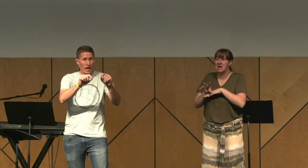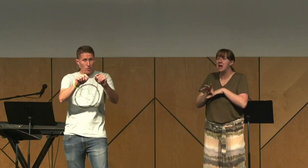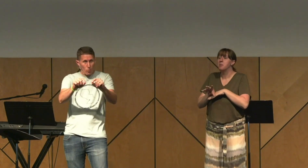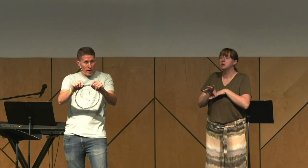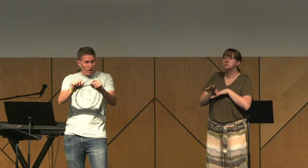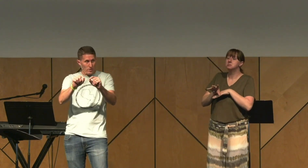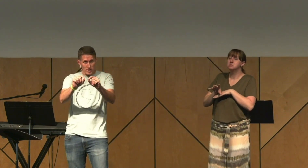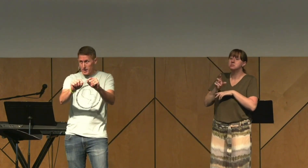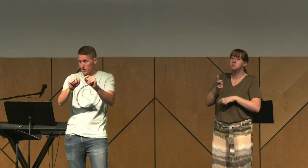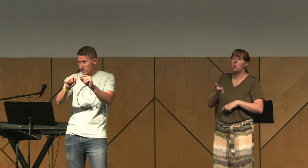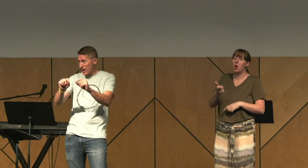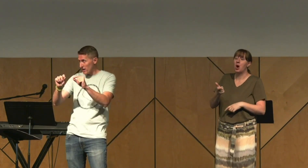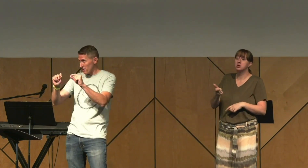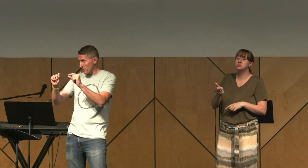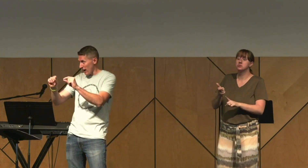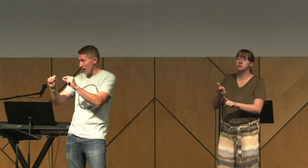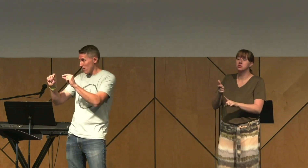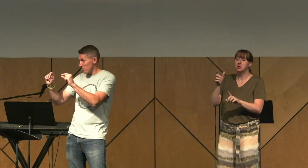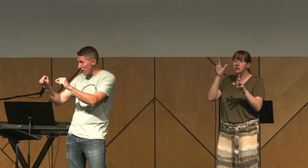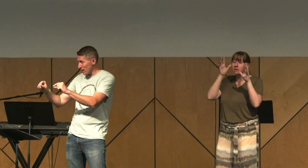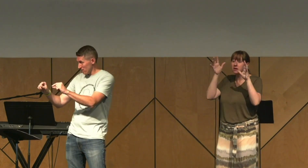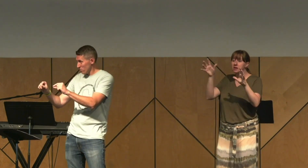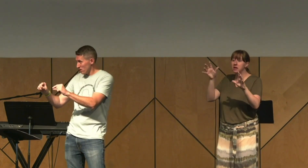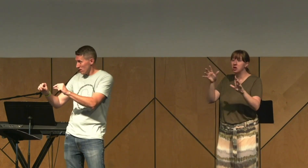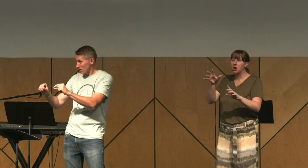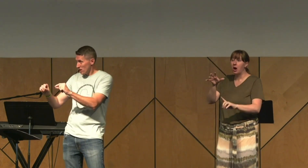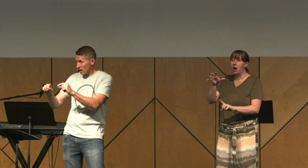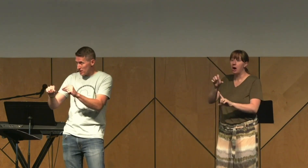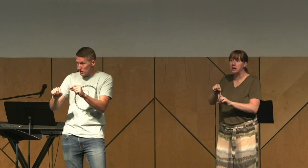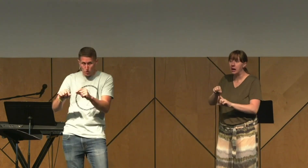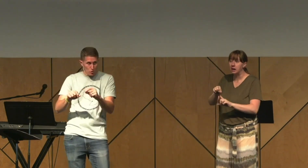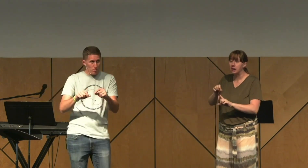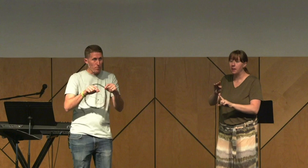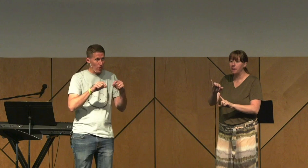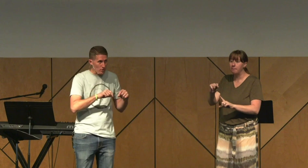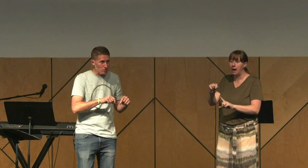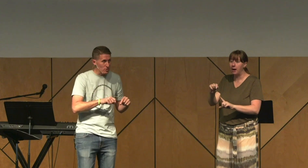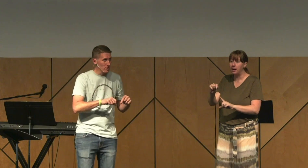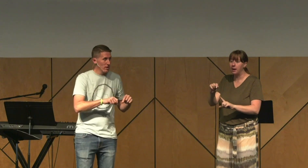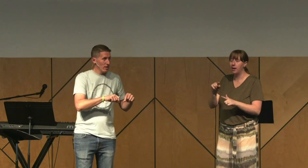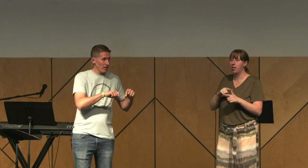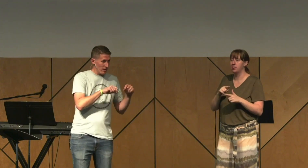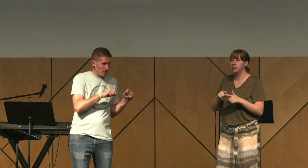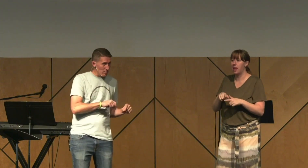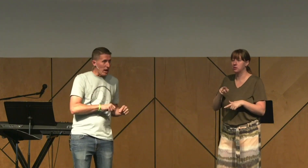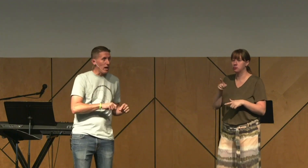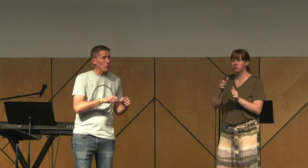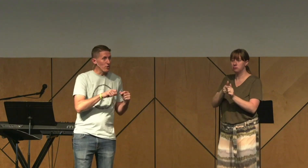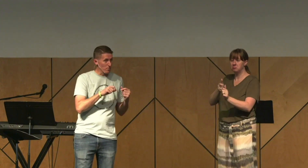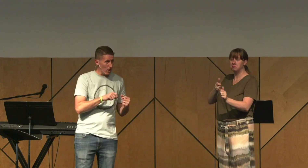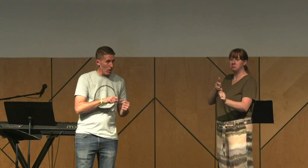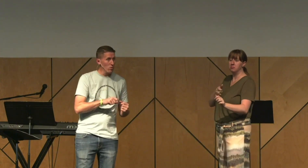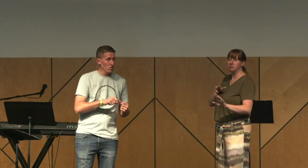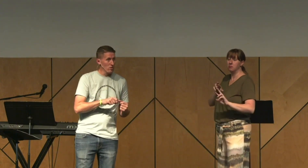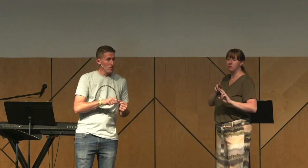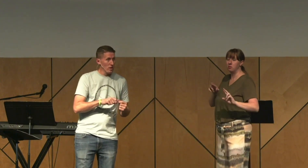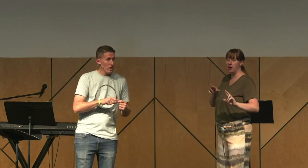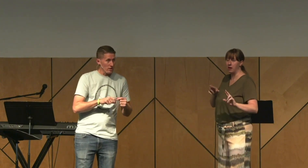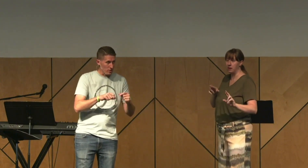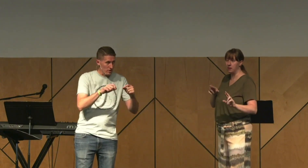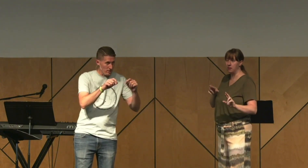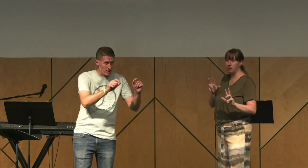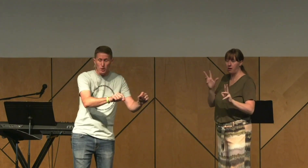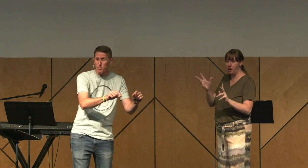when and where the deer take that bait. And then you perch nearby with your bow